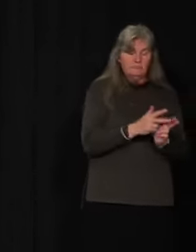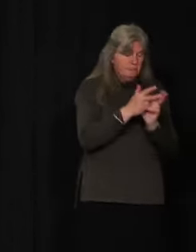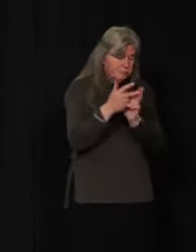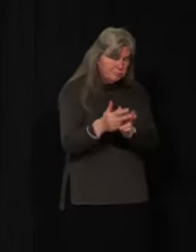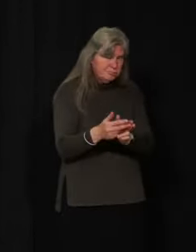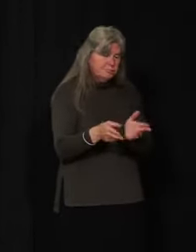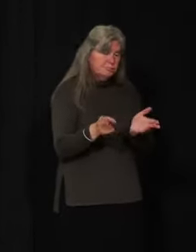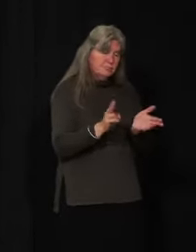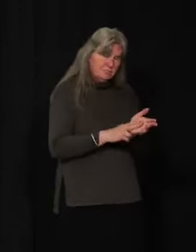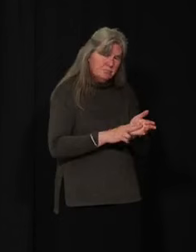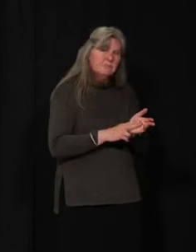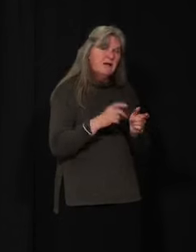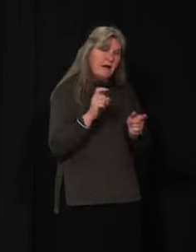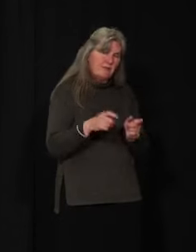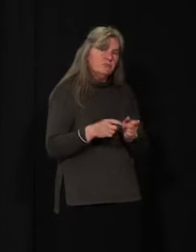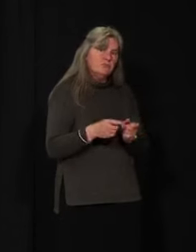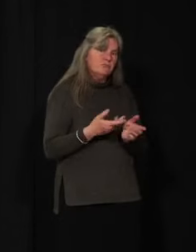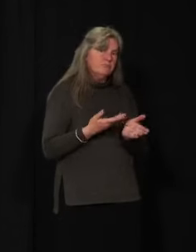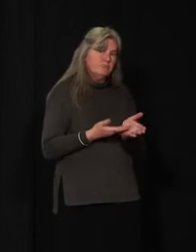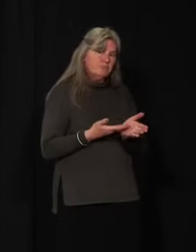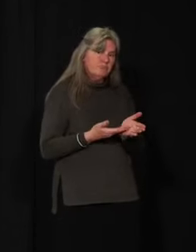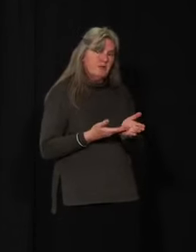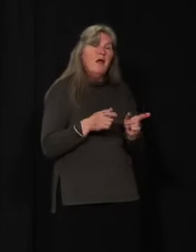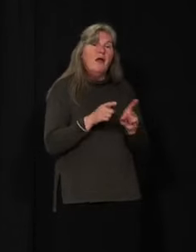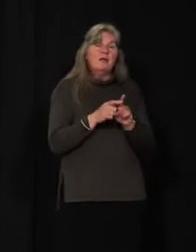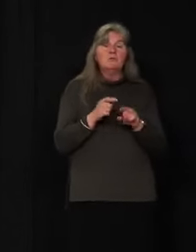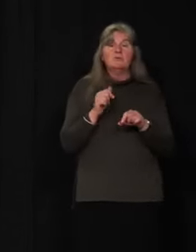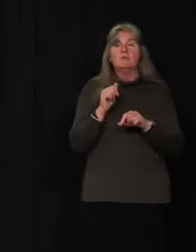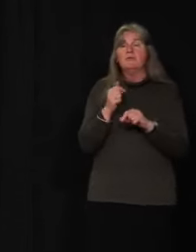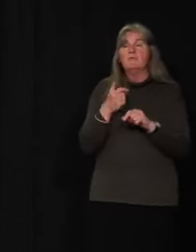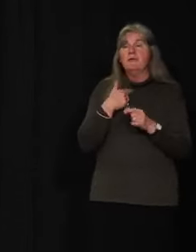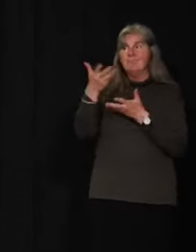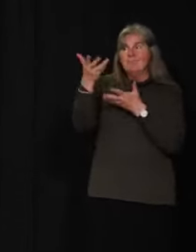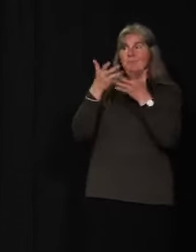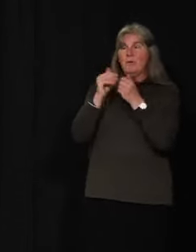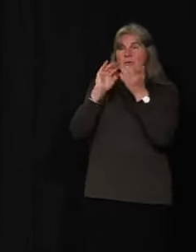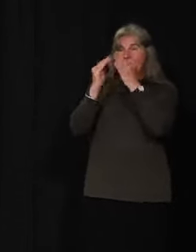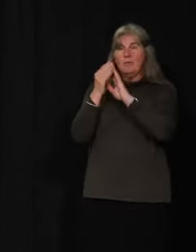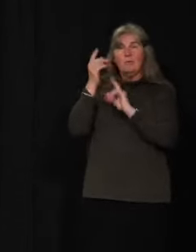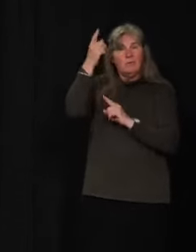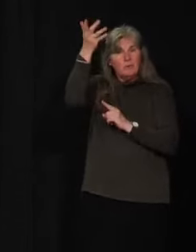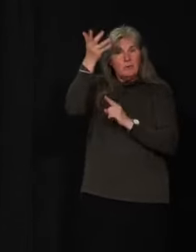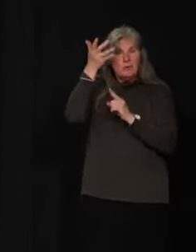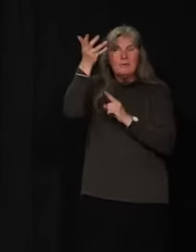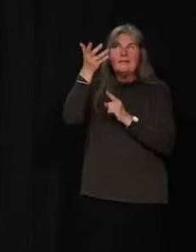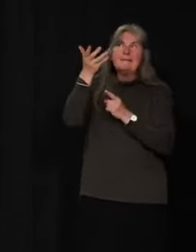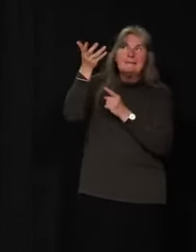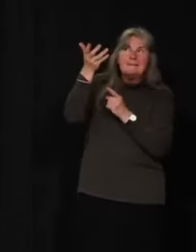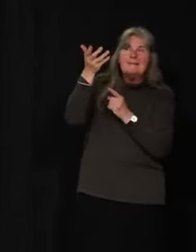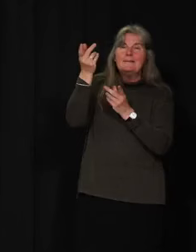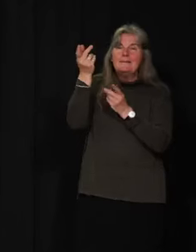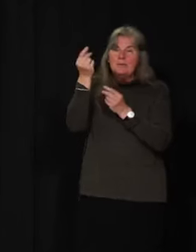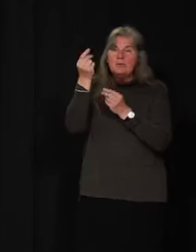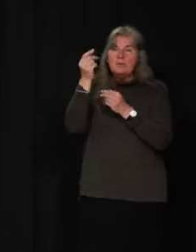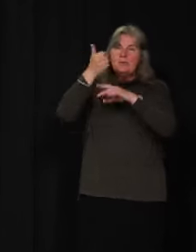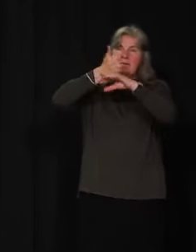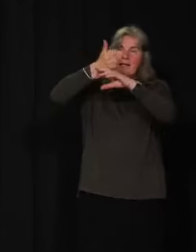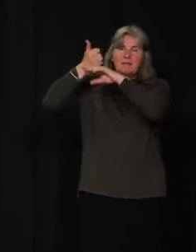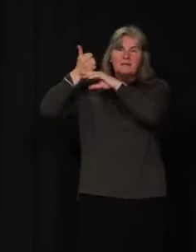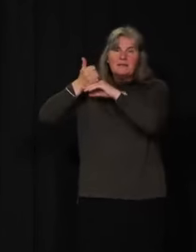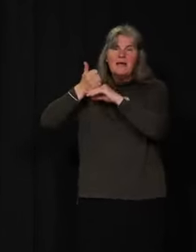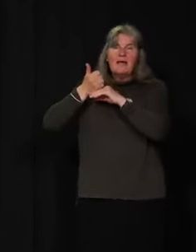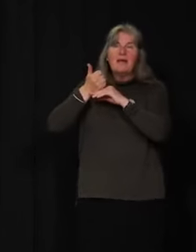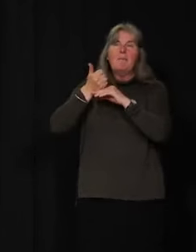working with the communities to make sure that we can increase our communicational abilities between the communities,